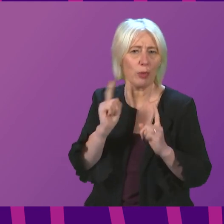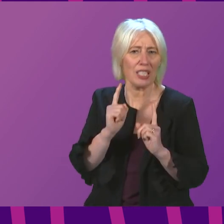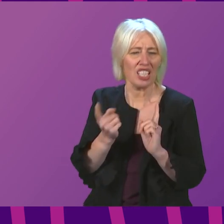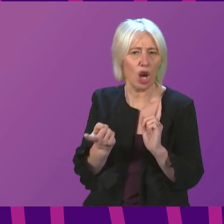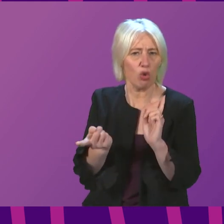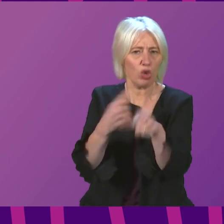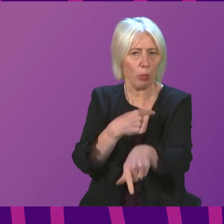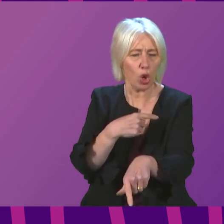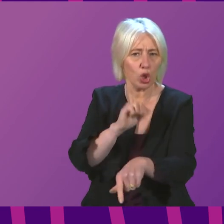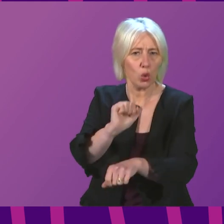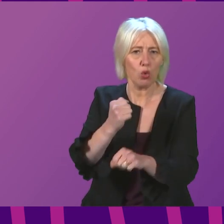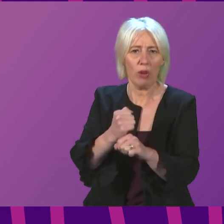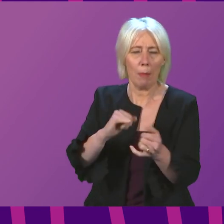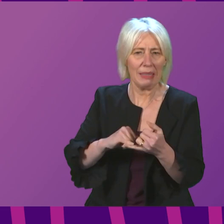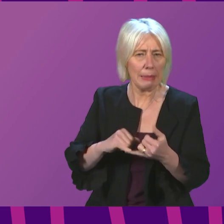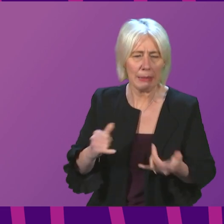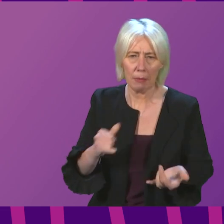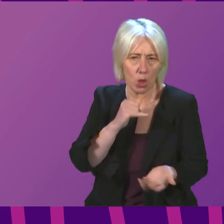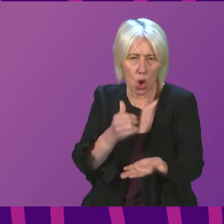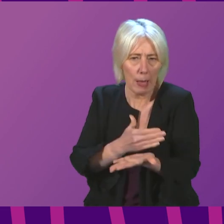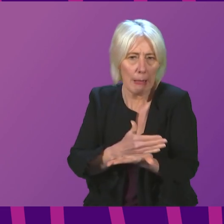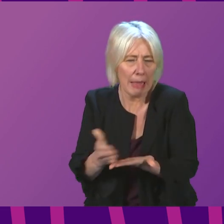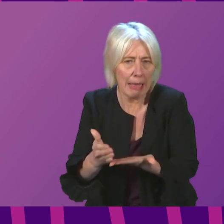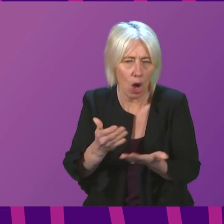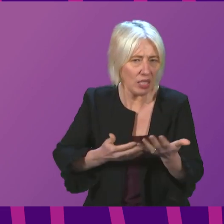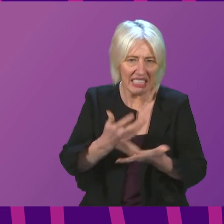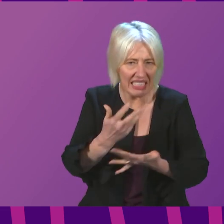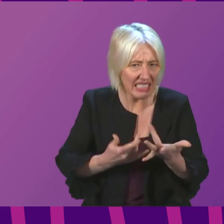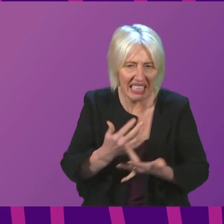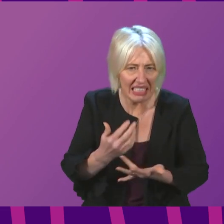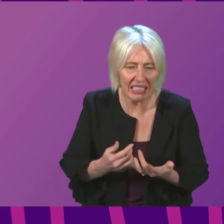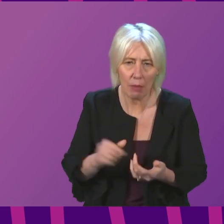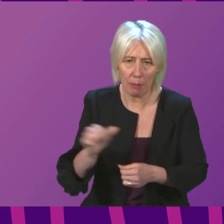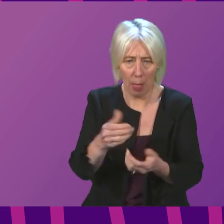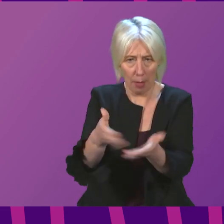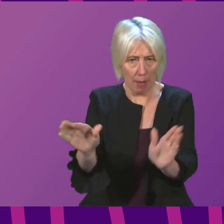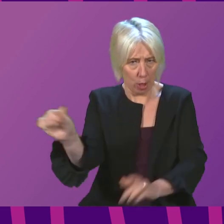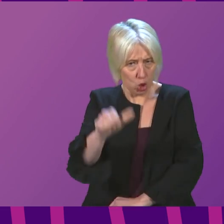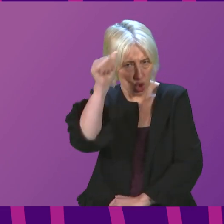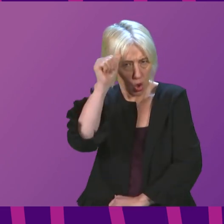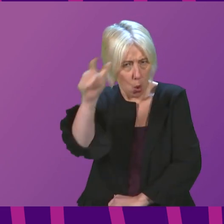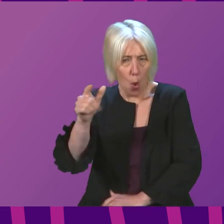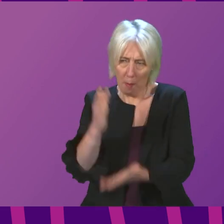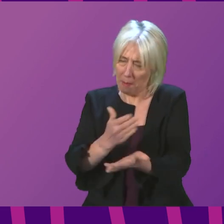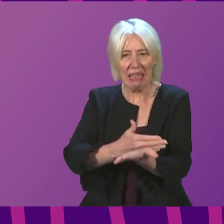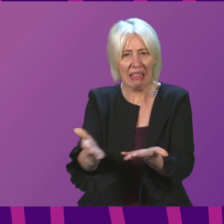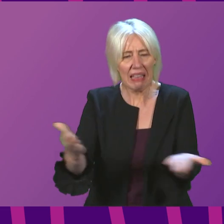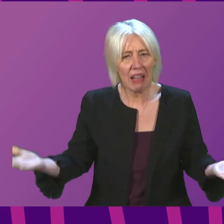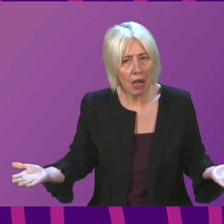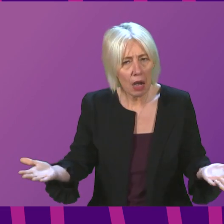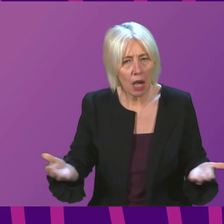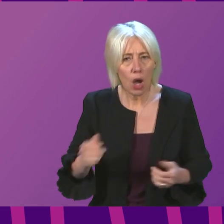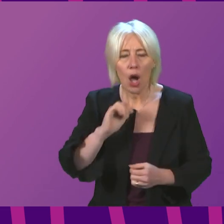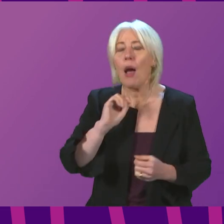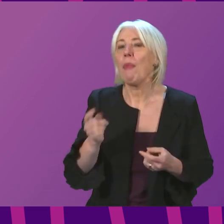colleague Graeme Simpson. He has not been very clear about the statistics, and this is something that the public deserve to know very clearly about. What the First